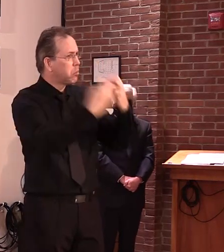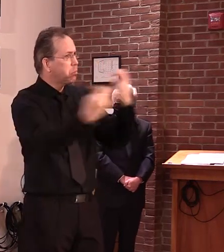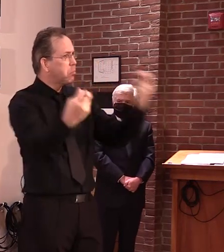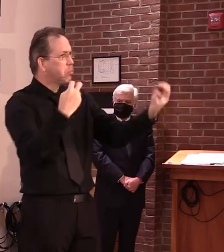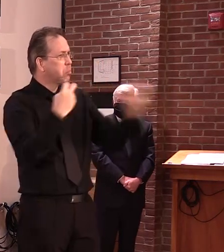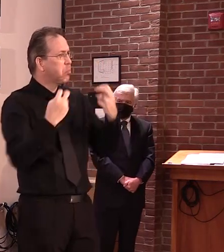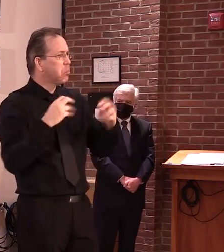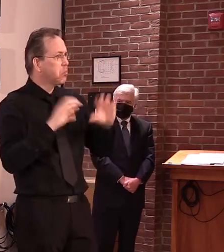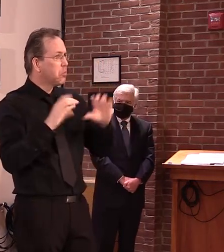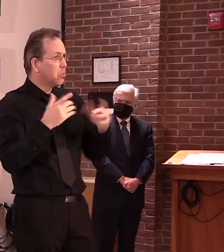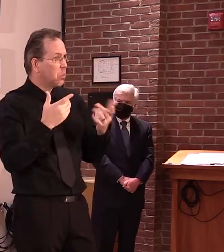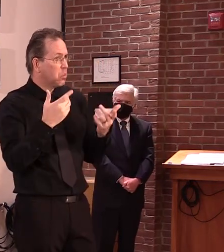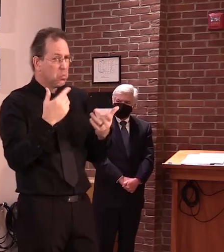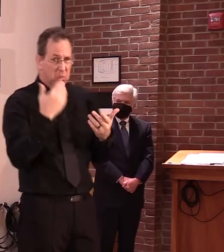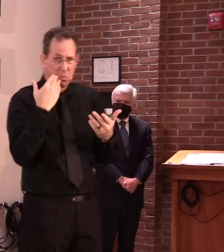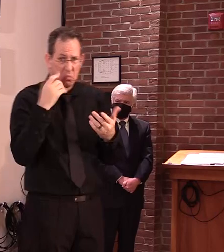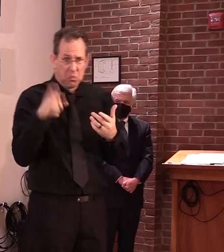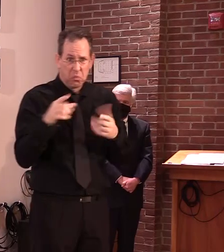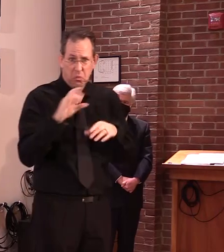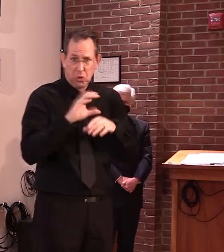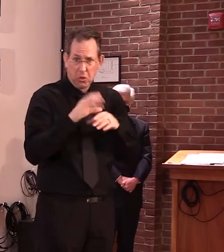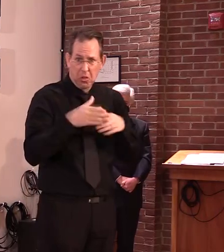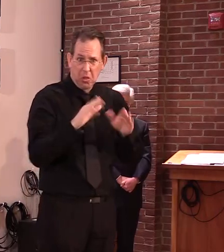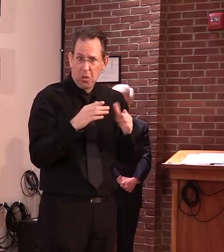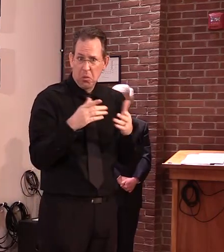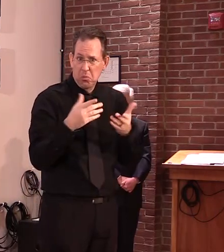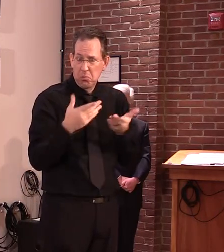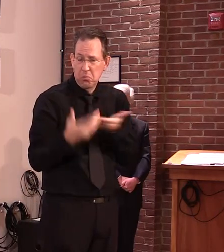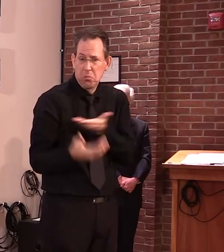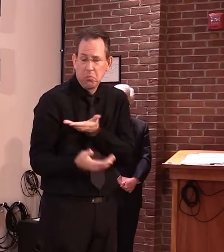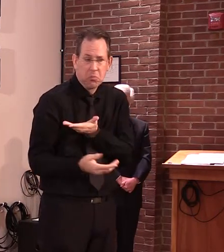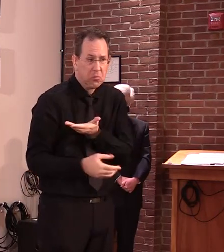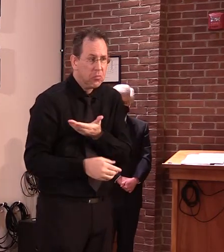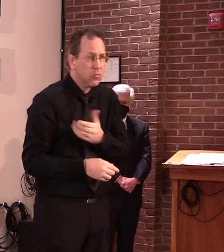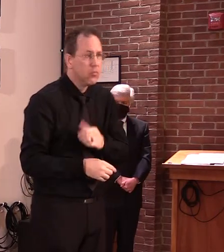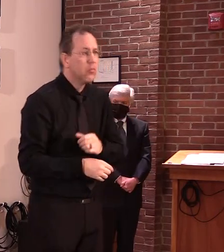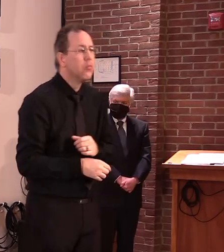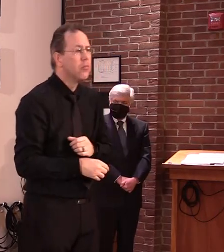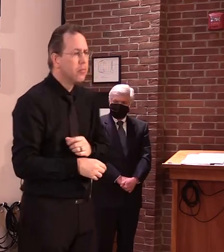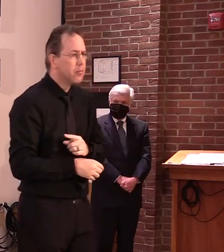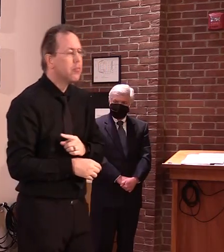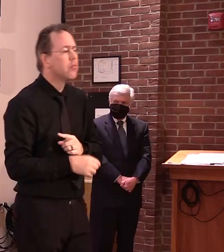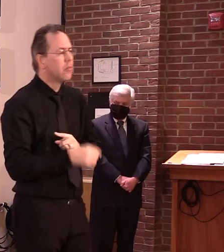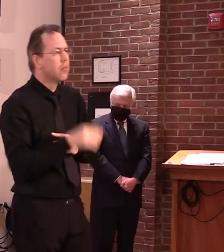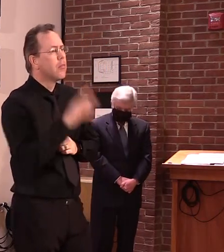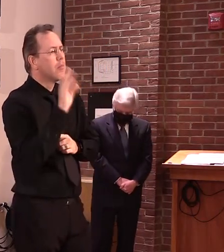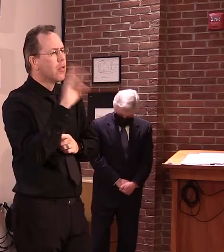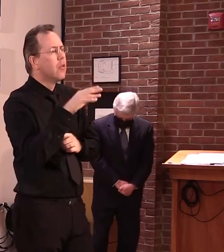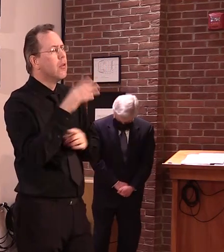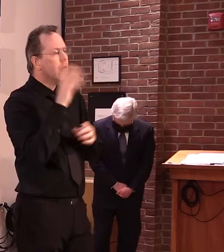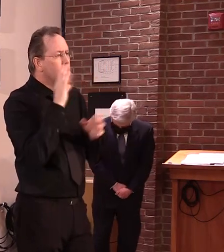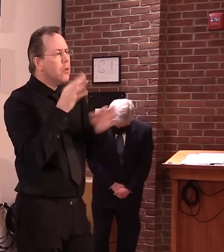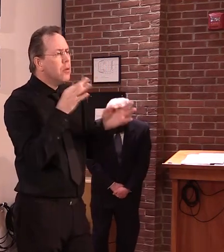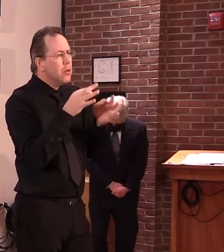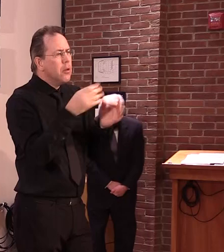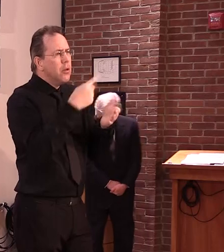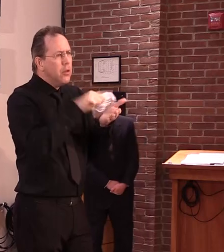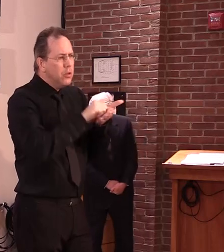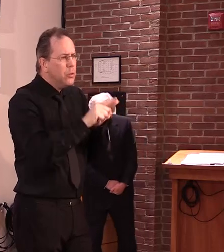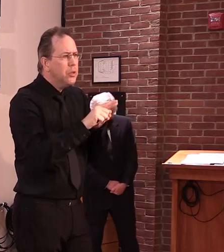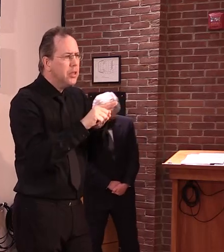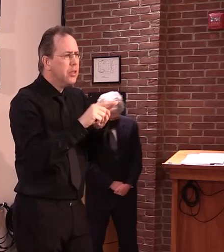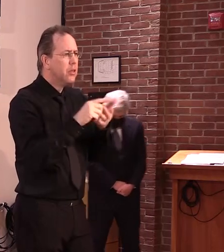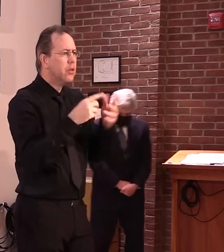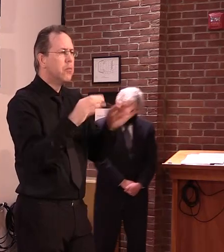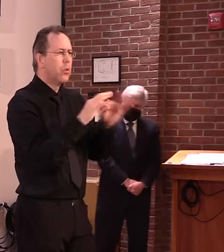got any guidance on it? It will it will come in time. I mean, I think what you'll see with all our of our approaches. They're